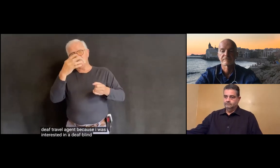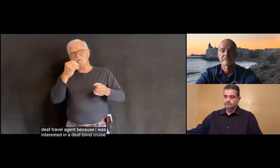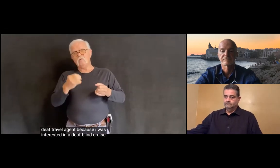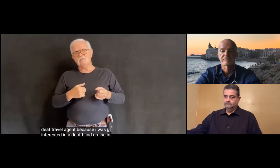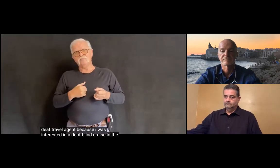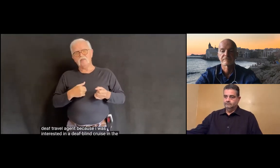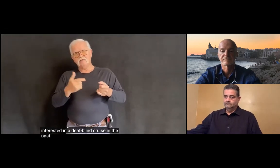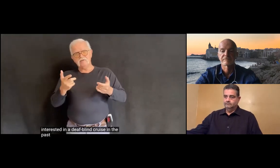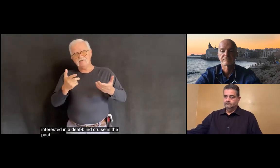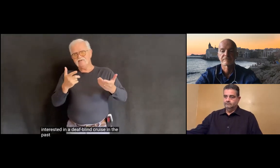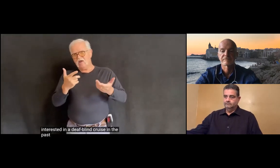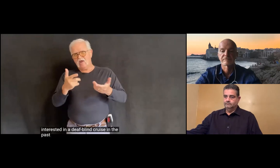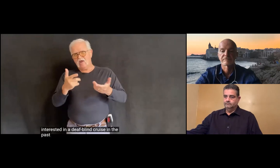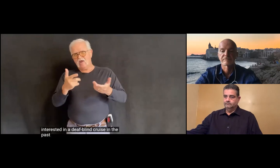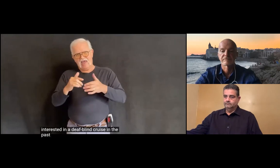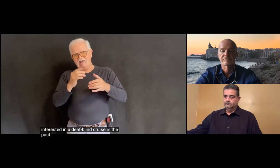students in the past.